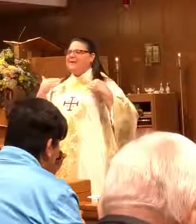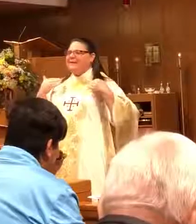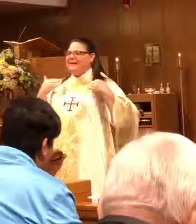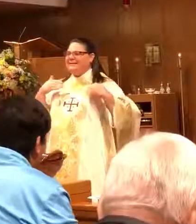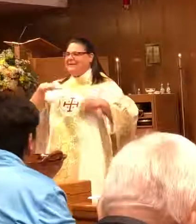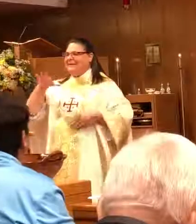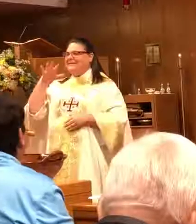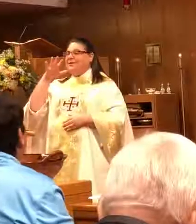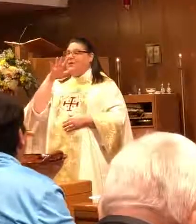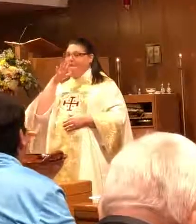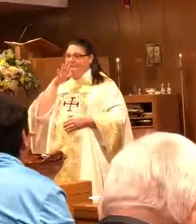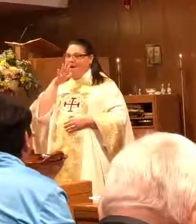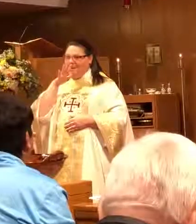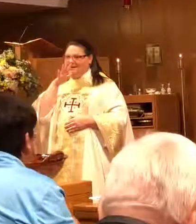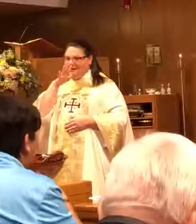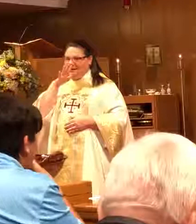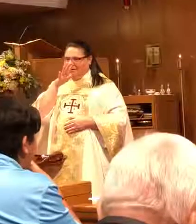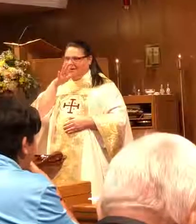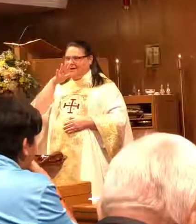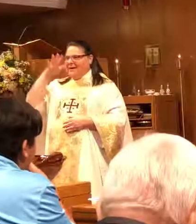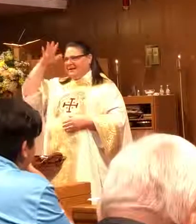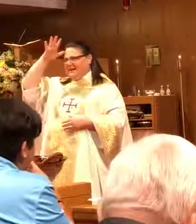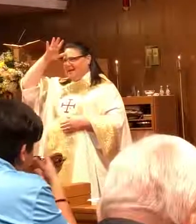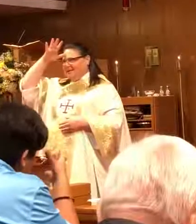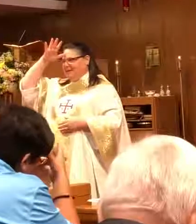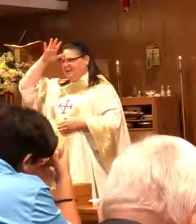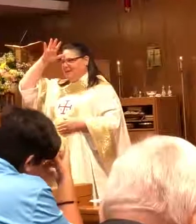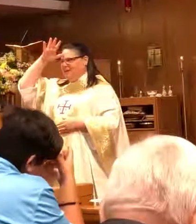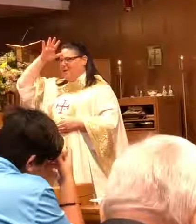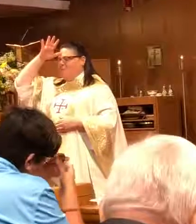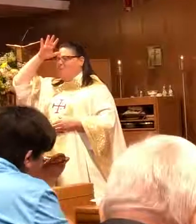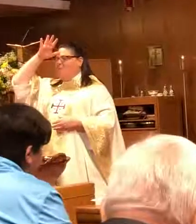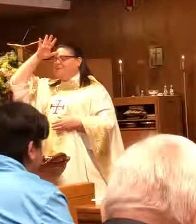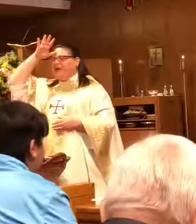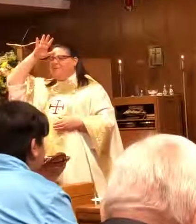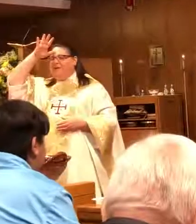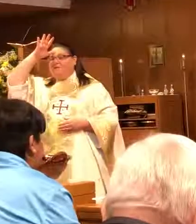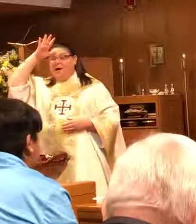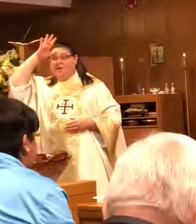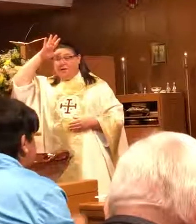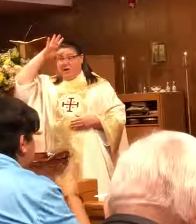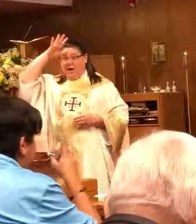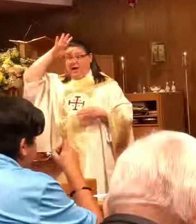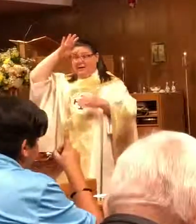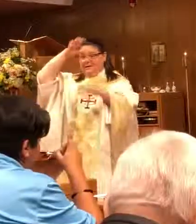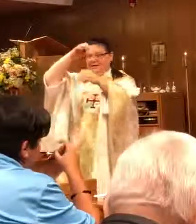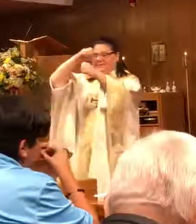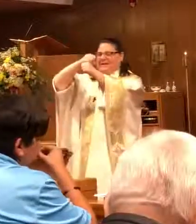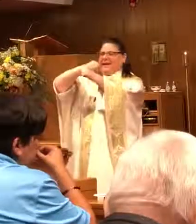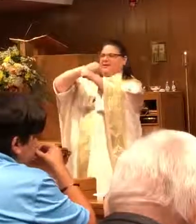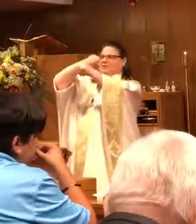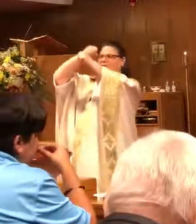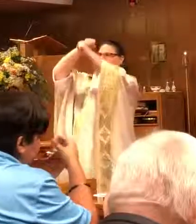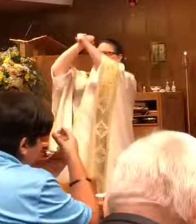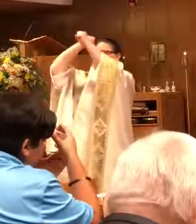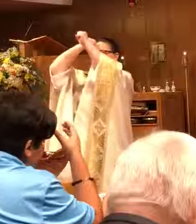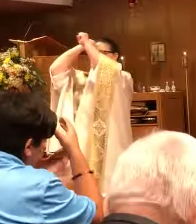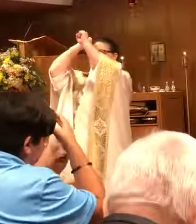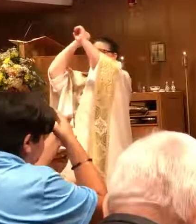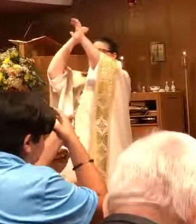female signs down here, so mom's here, and dad's up here. But when we're talking about Father God, we take our two fists, we bring it up